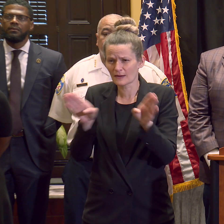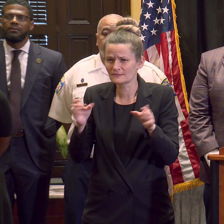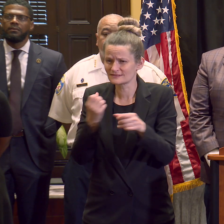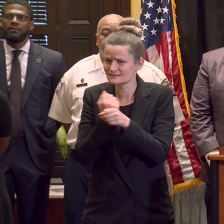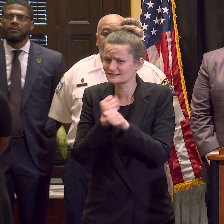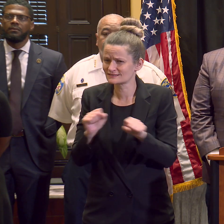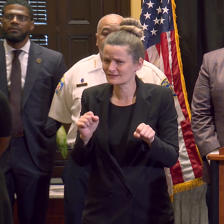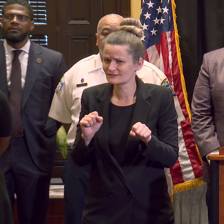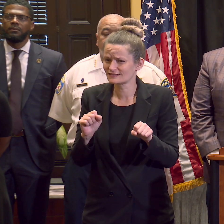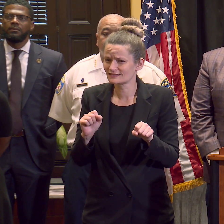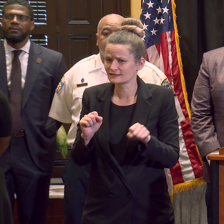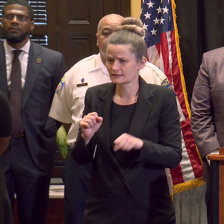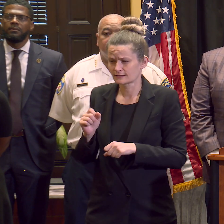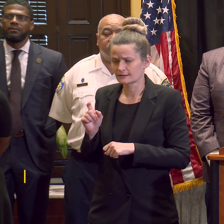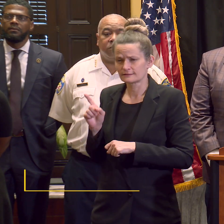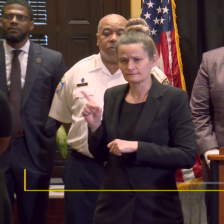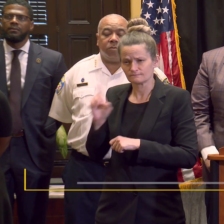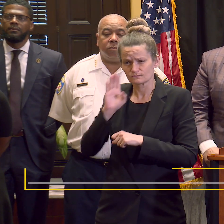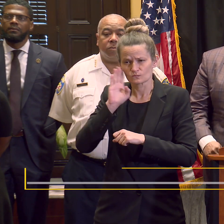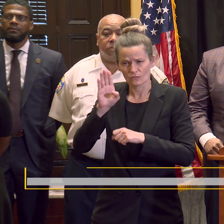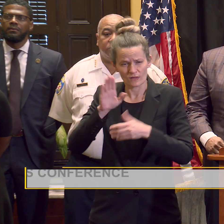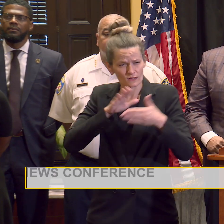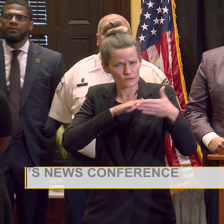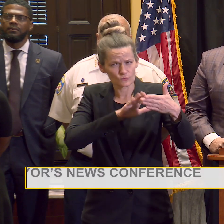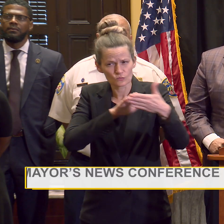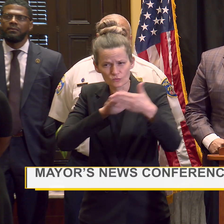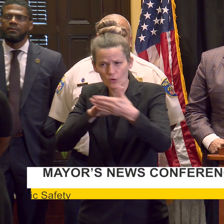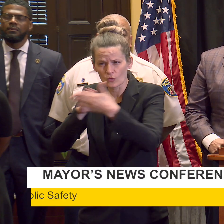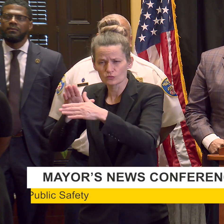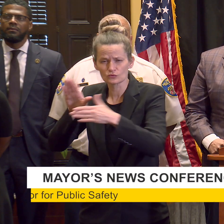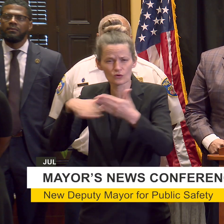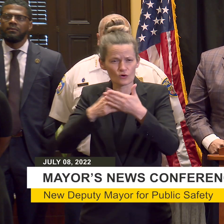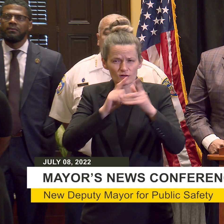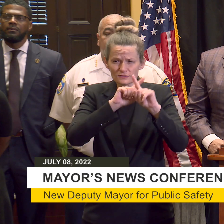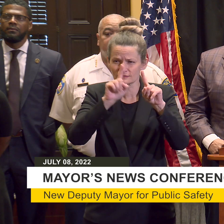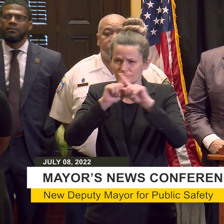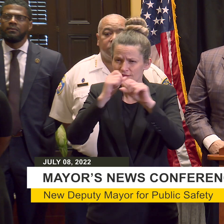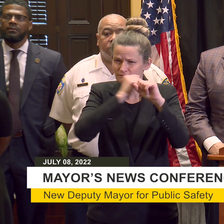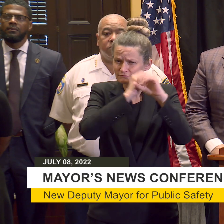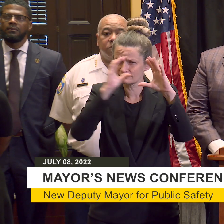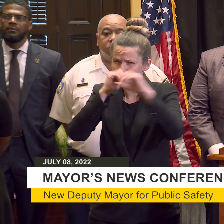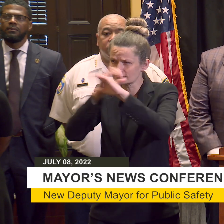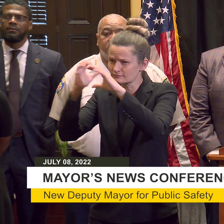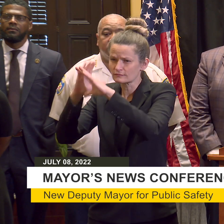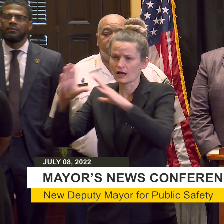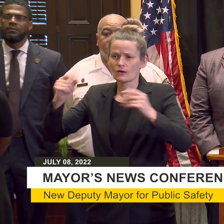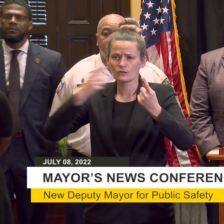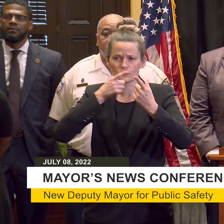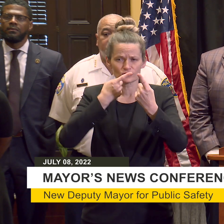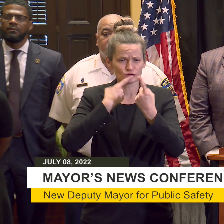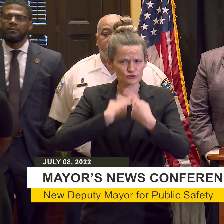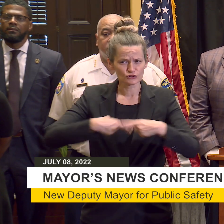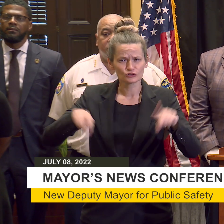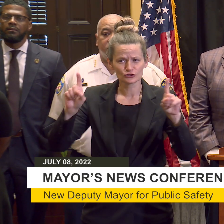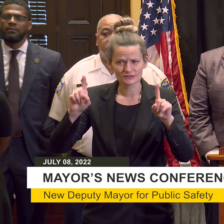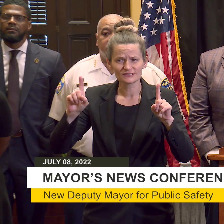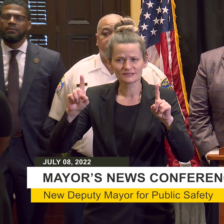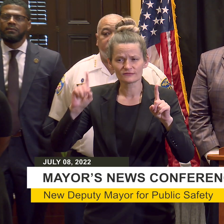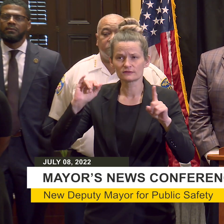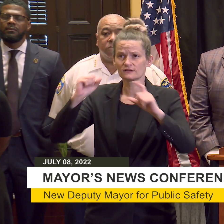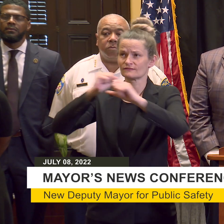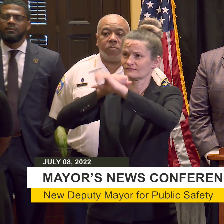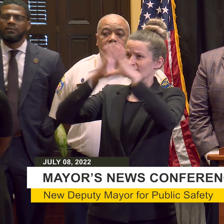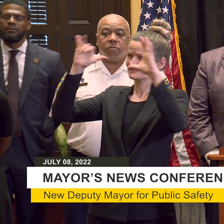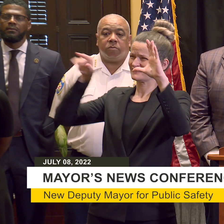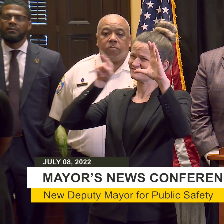violence is the only way that we're going to be able to achieve our shared vision for Baltimore, and I'm certain that